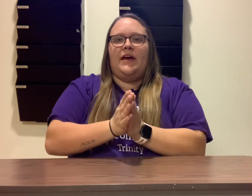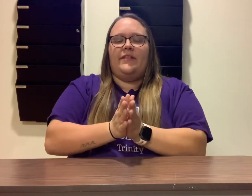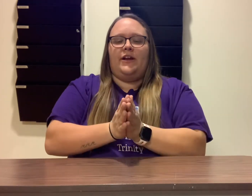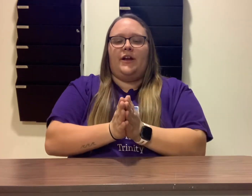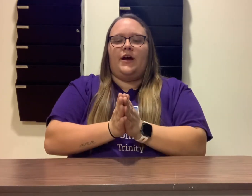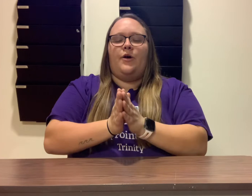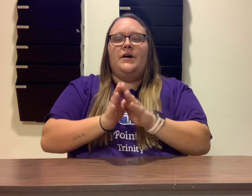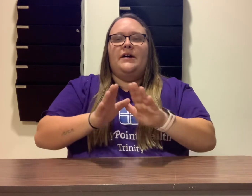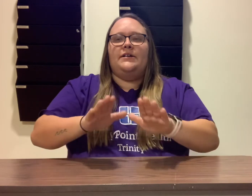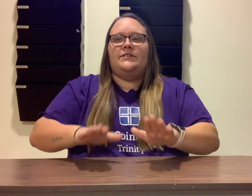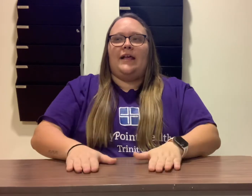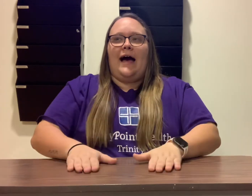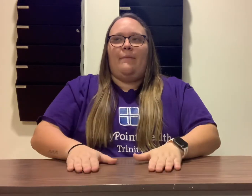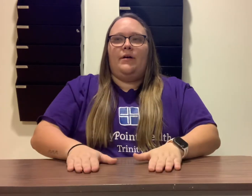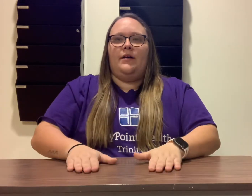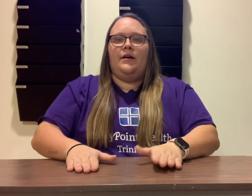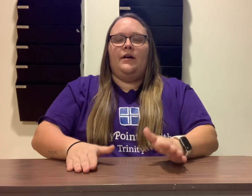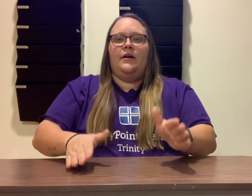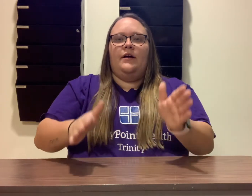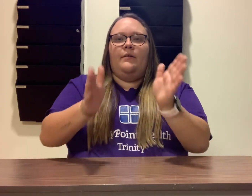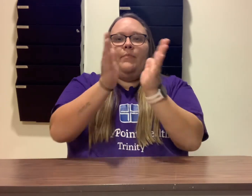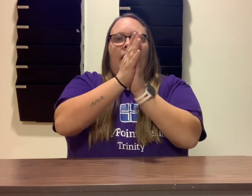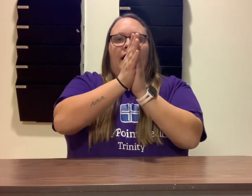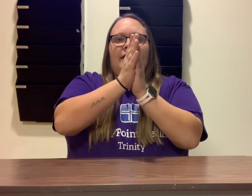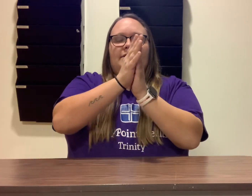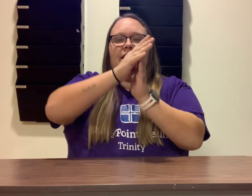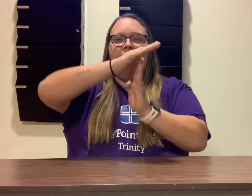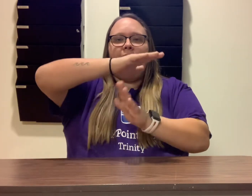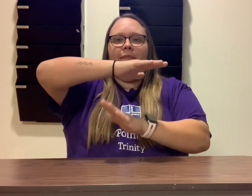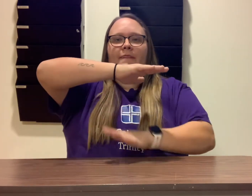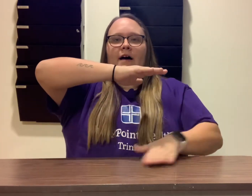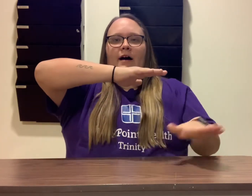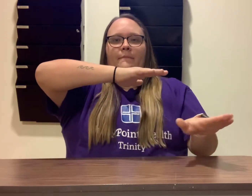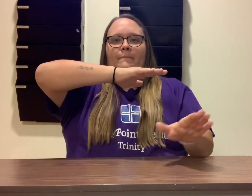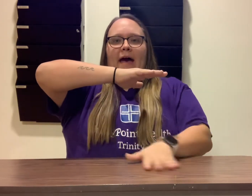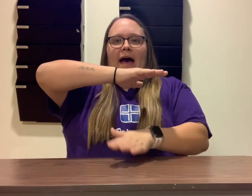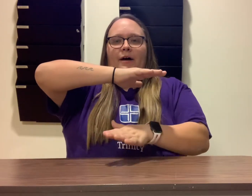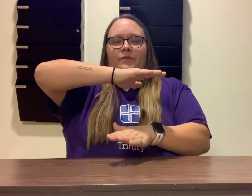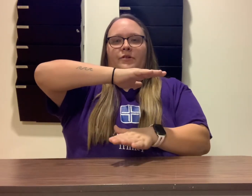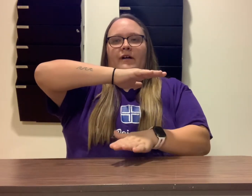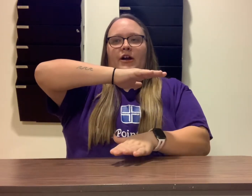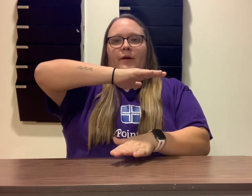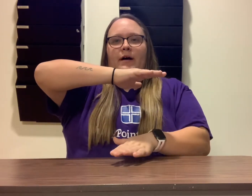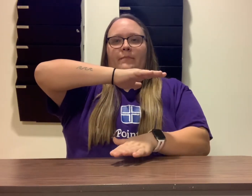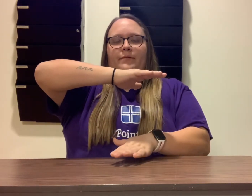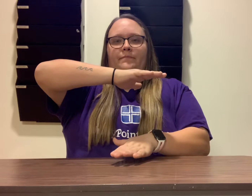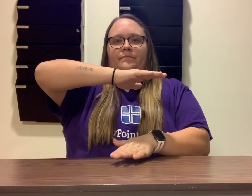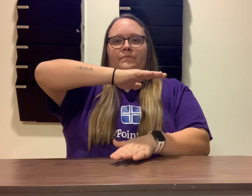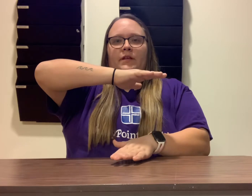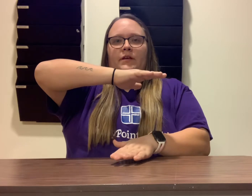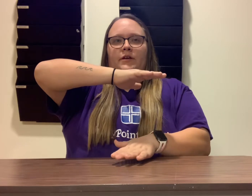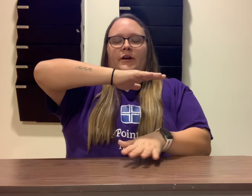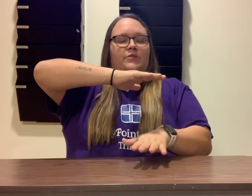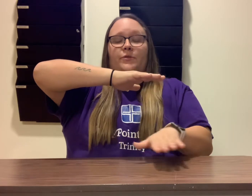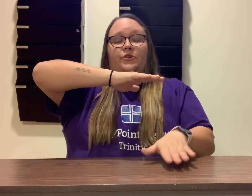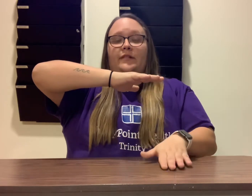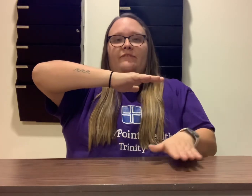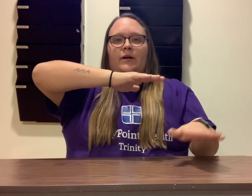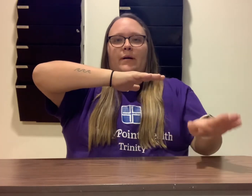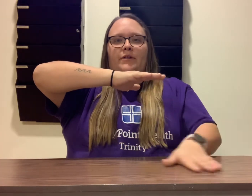then you're going to go slap, pause the mat with your right arm up. I'm sorry, with your left arm up and your